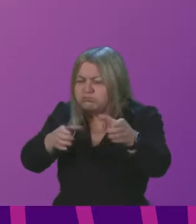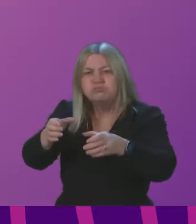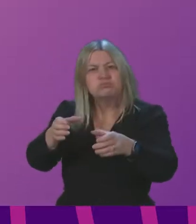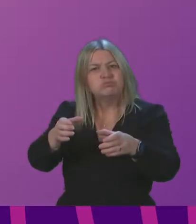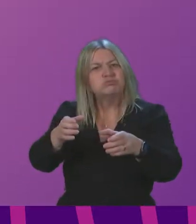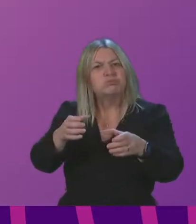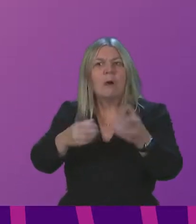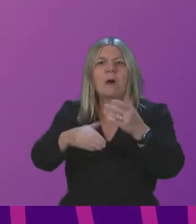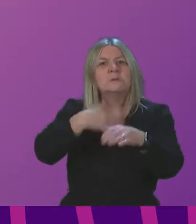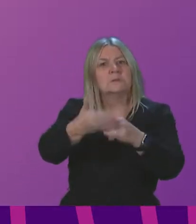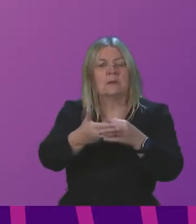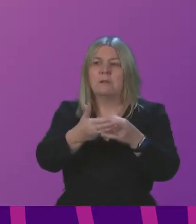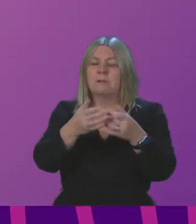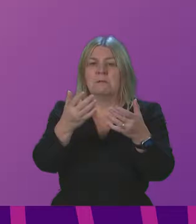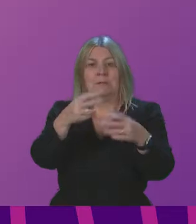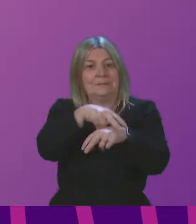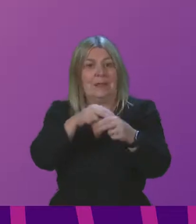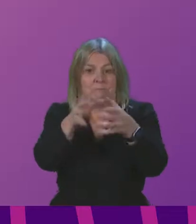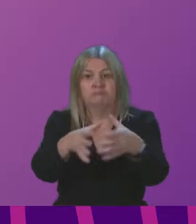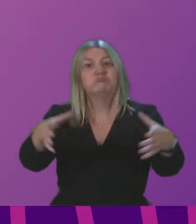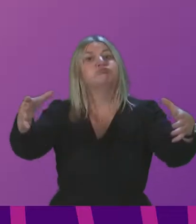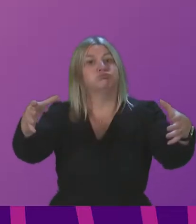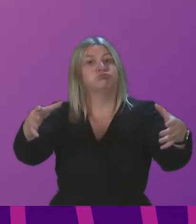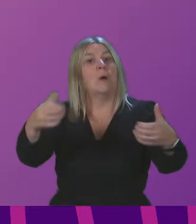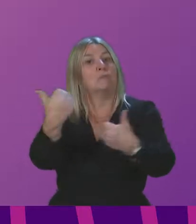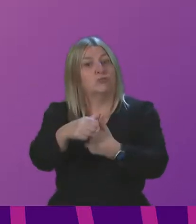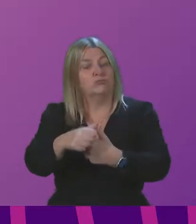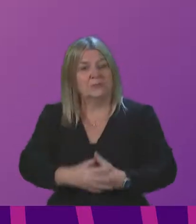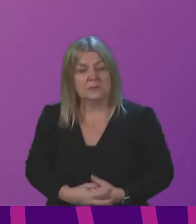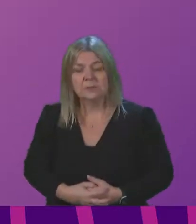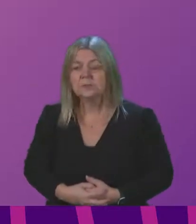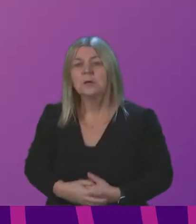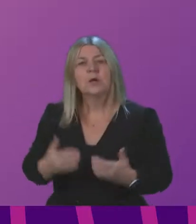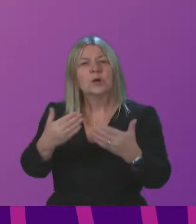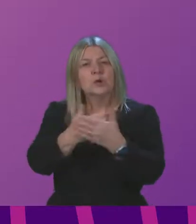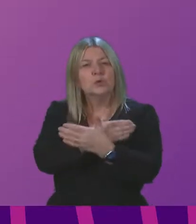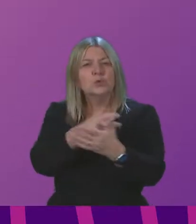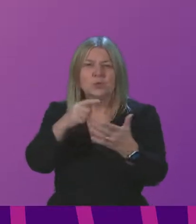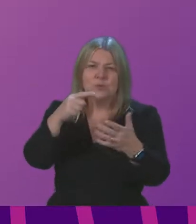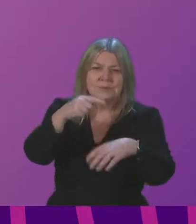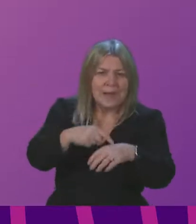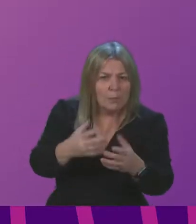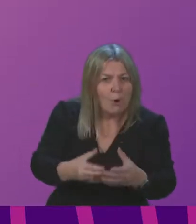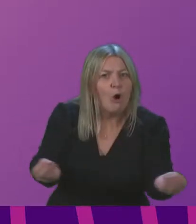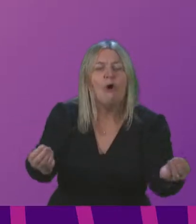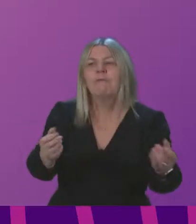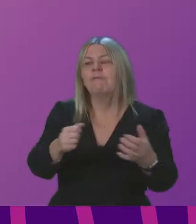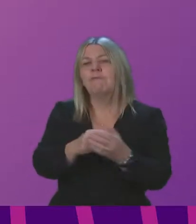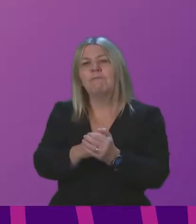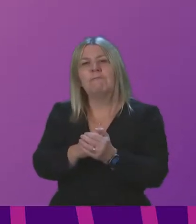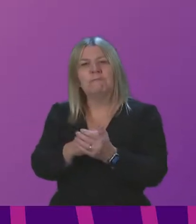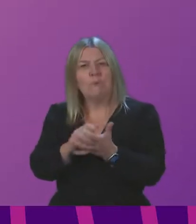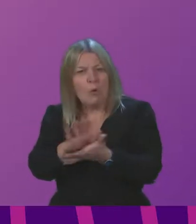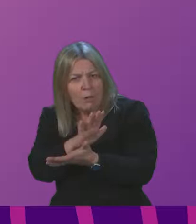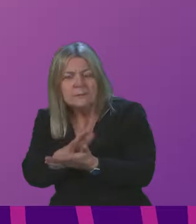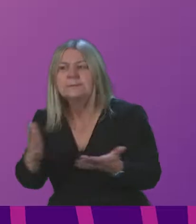levels recommended by the Royal Colleges are met. New toil and annual leave guarantees, backed by Joint Government and Health Board